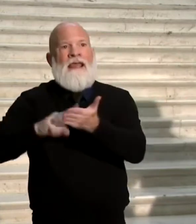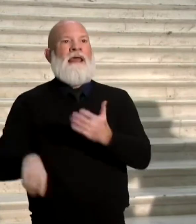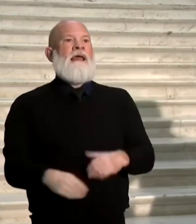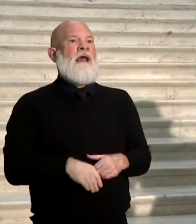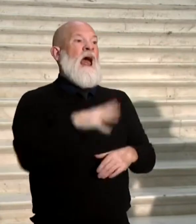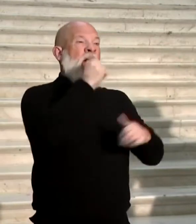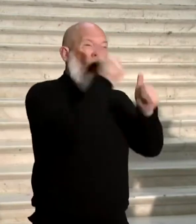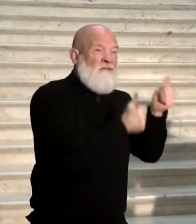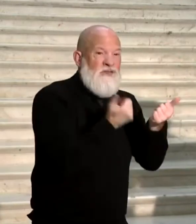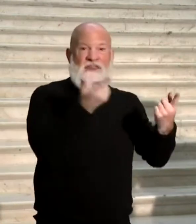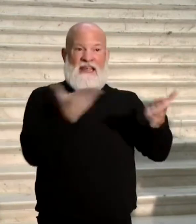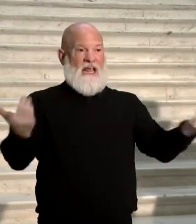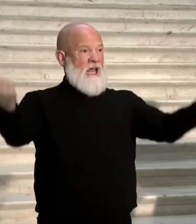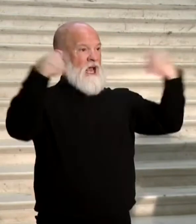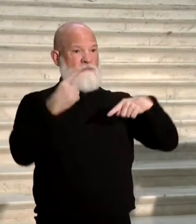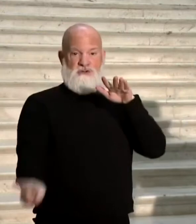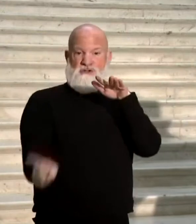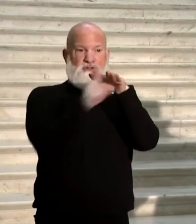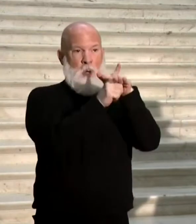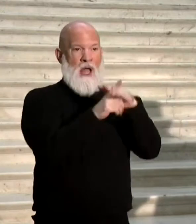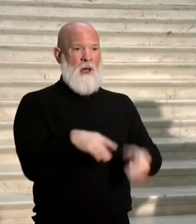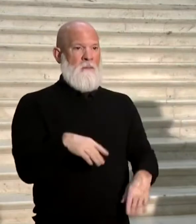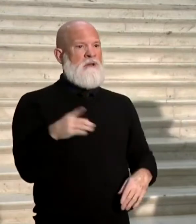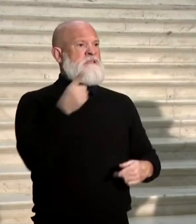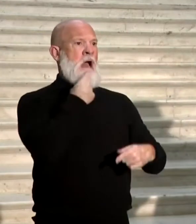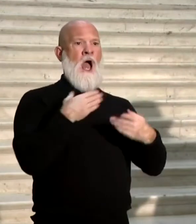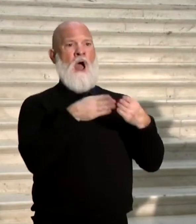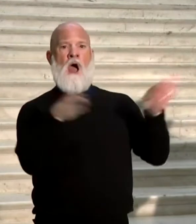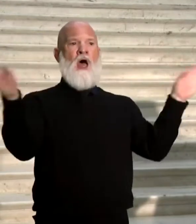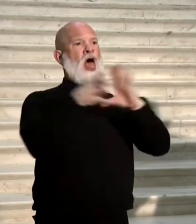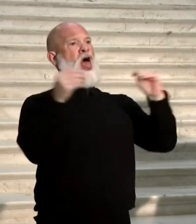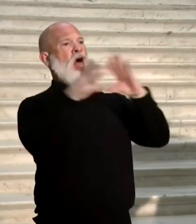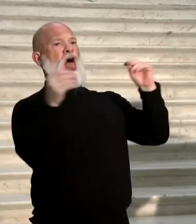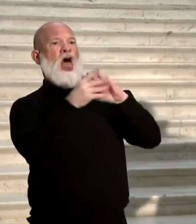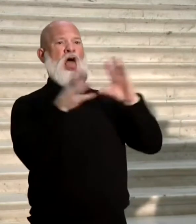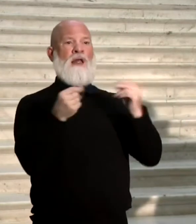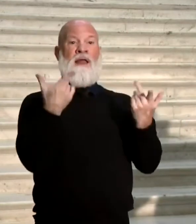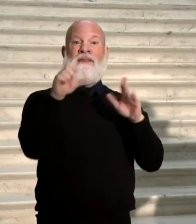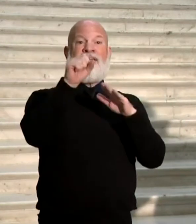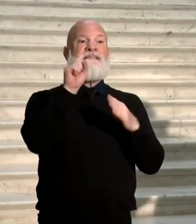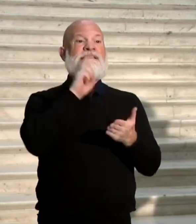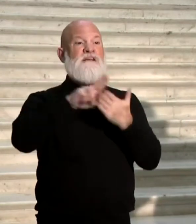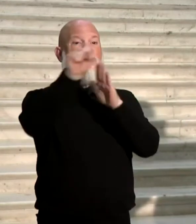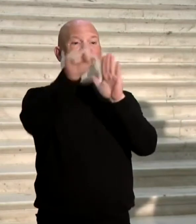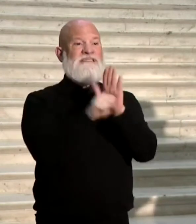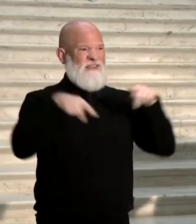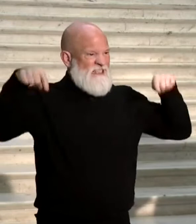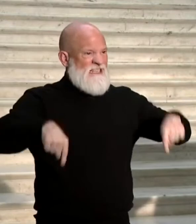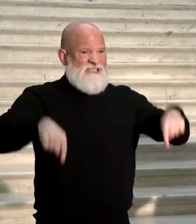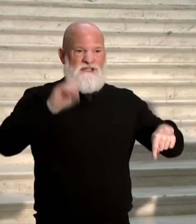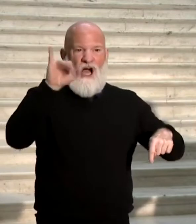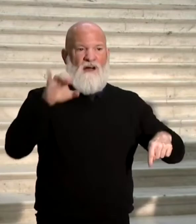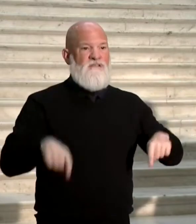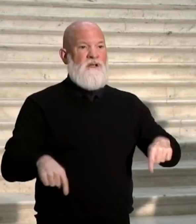testimony, it was public comment, at the State Senate hearing. This office was never asked to come and discuss those